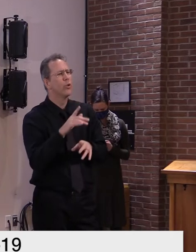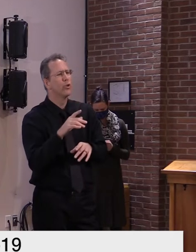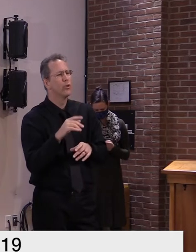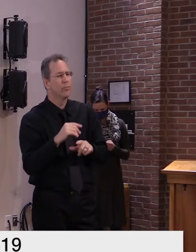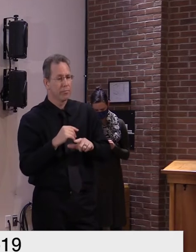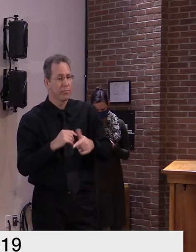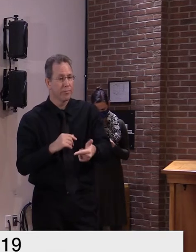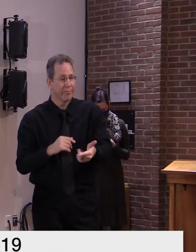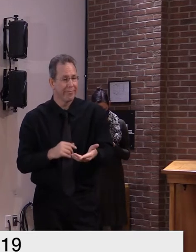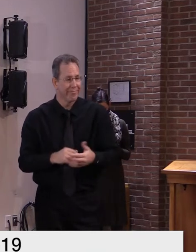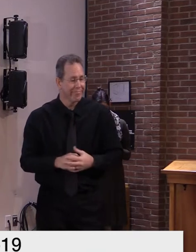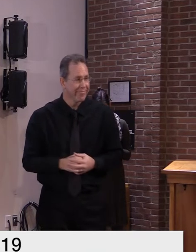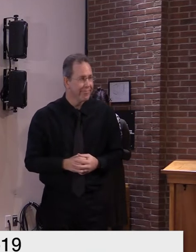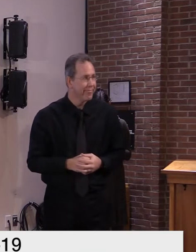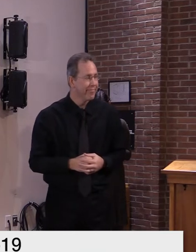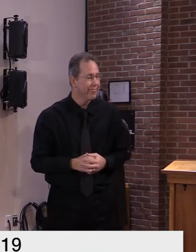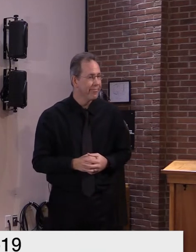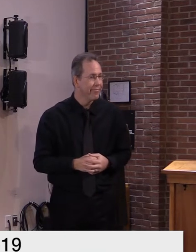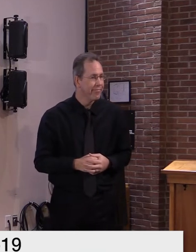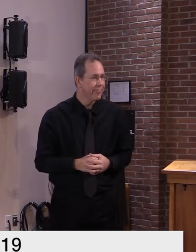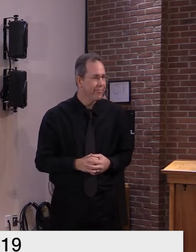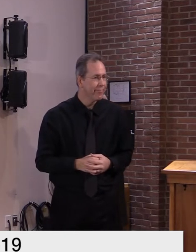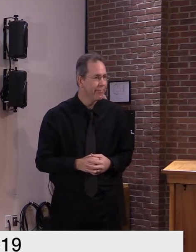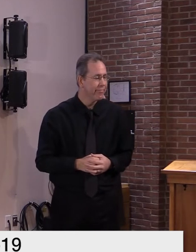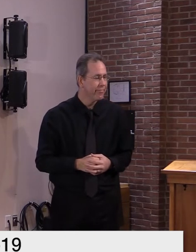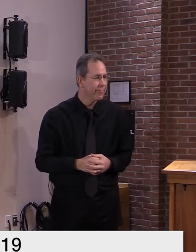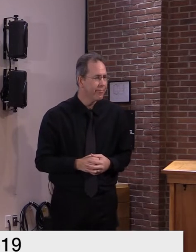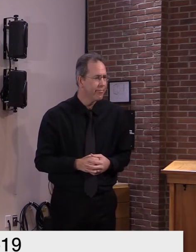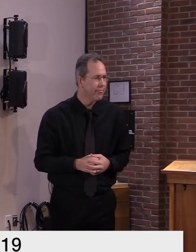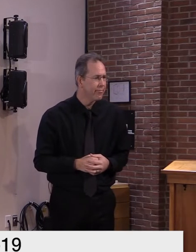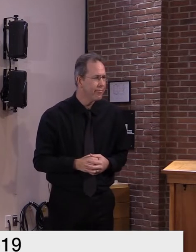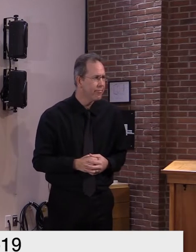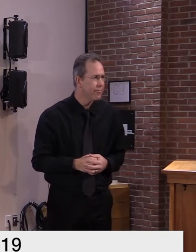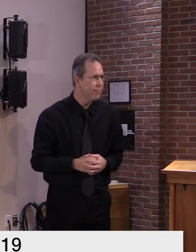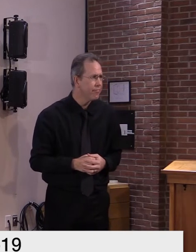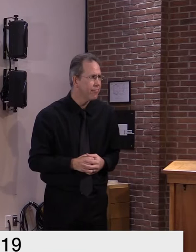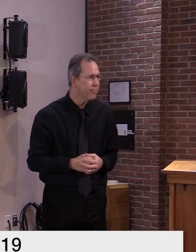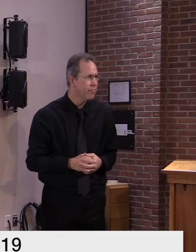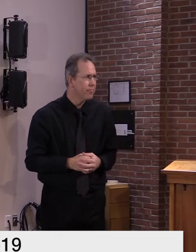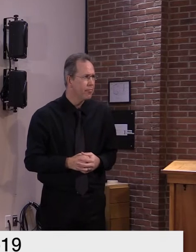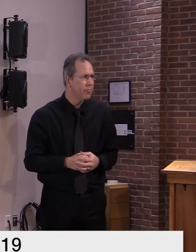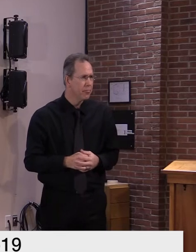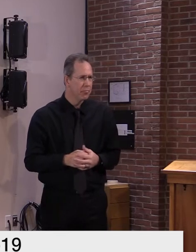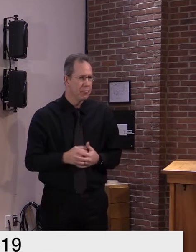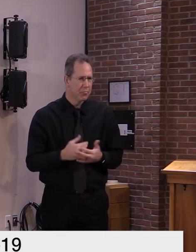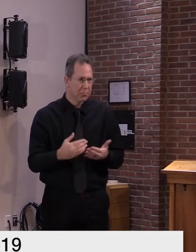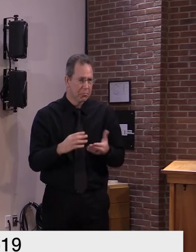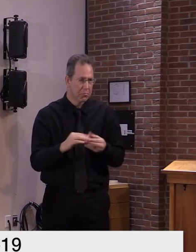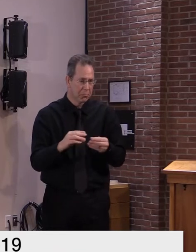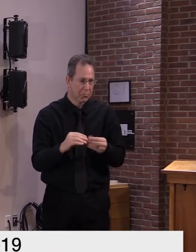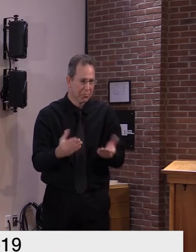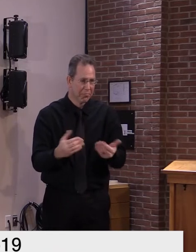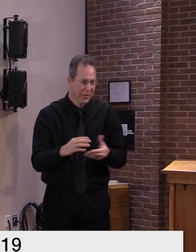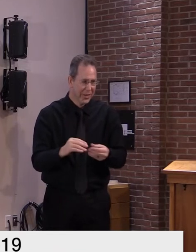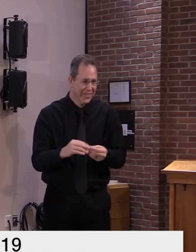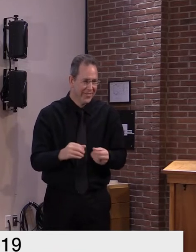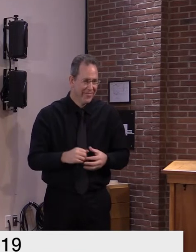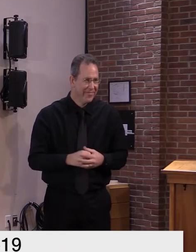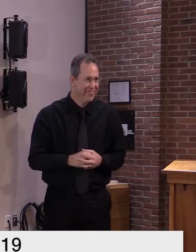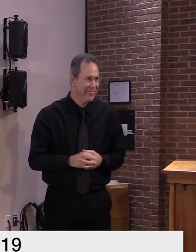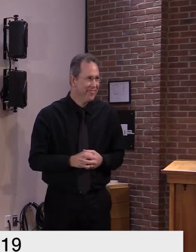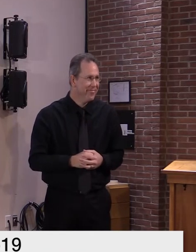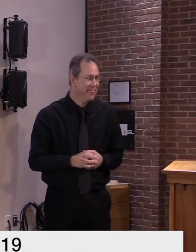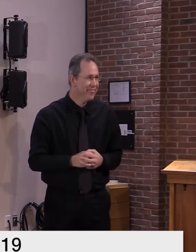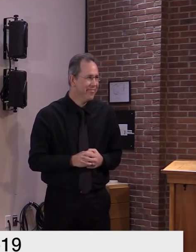uh is it my turn from the valley reporter yes go ahead lisa thank you secretary smith